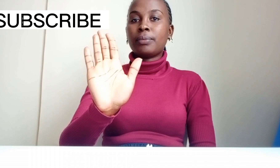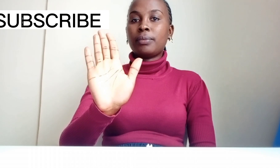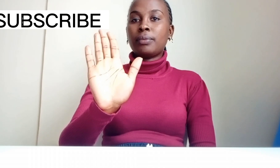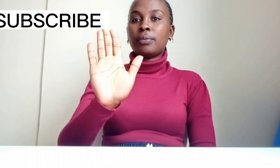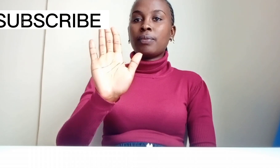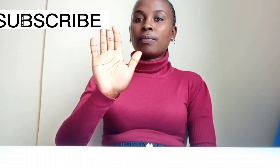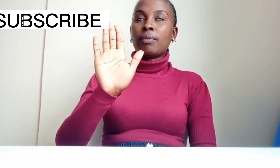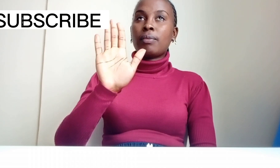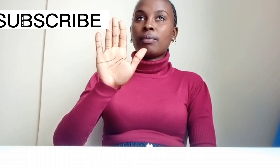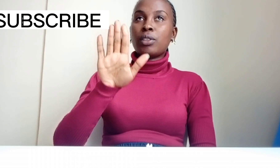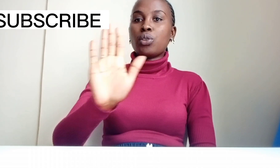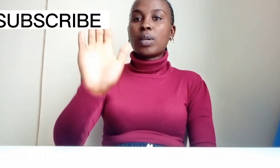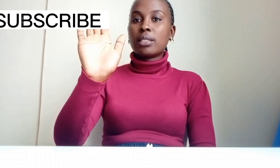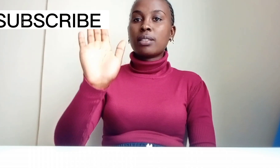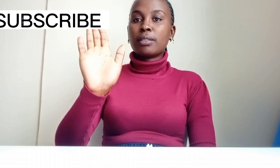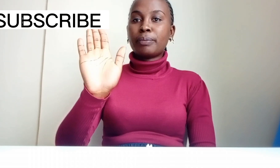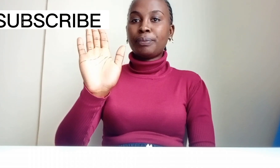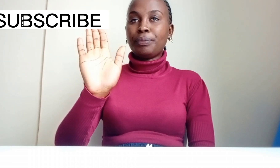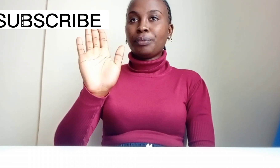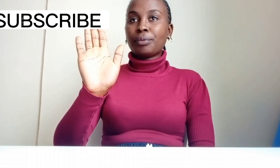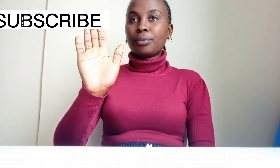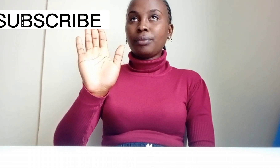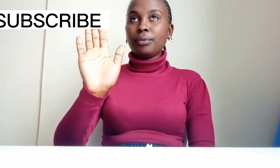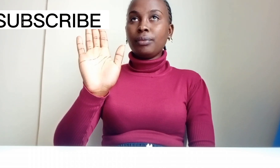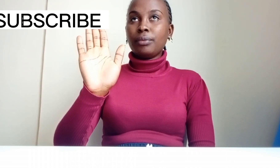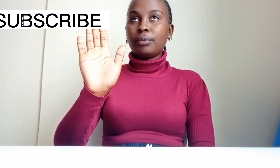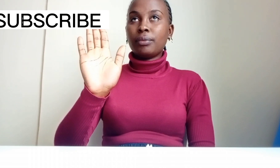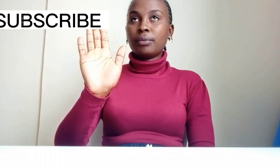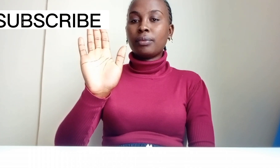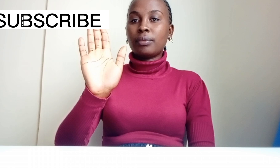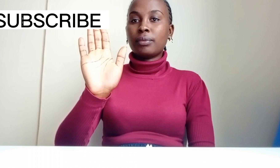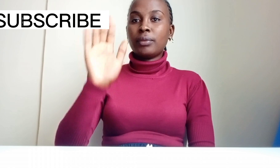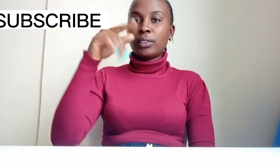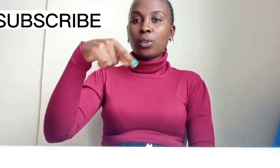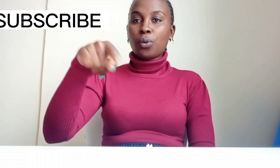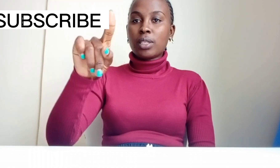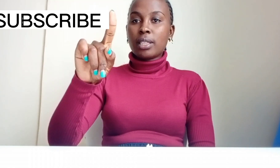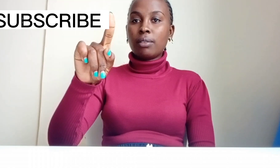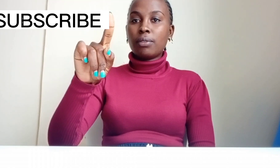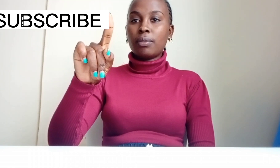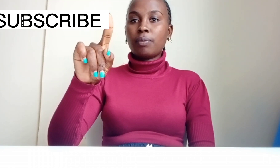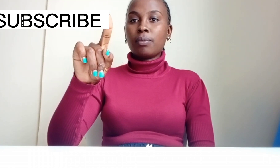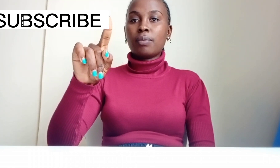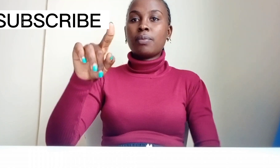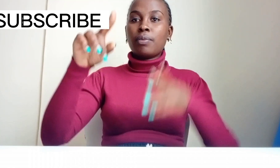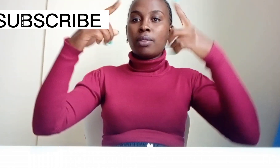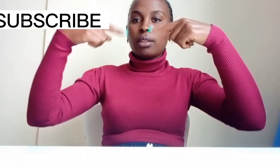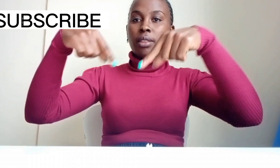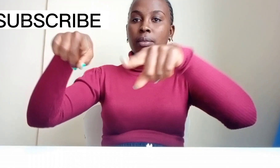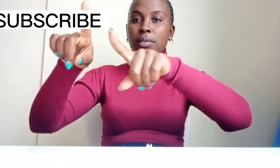yours yourself yourself themselves themselves